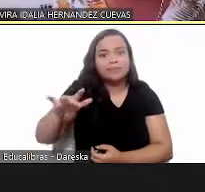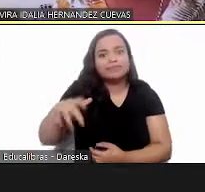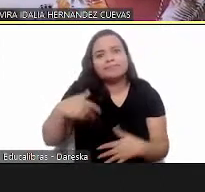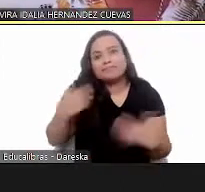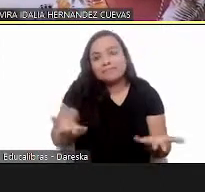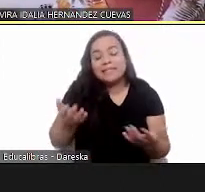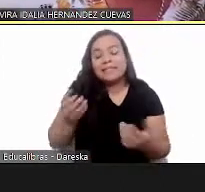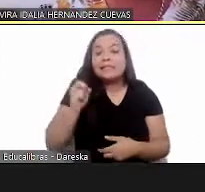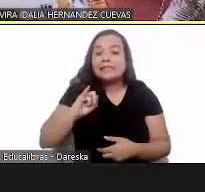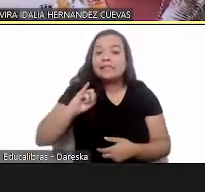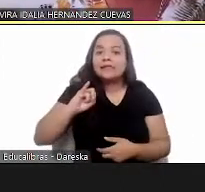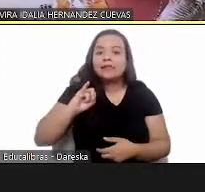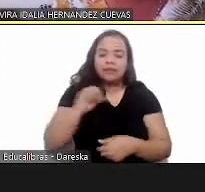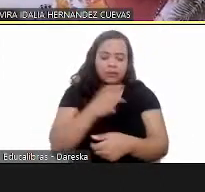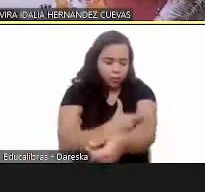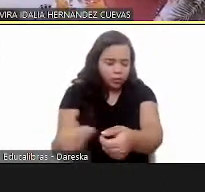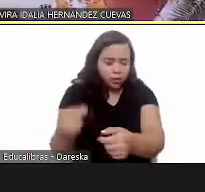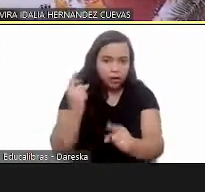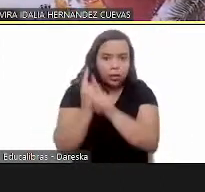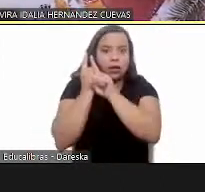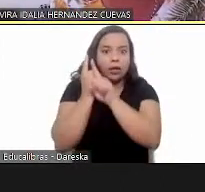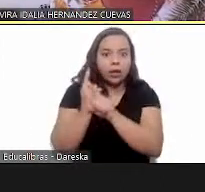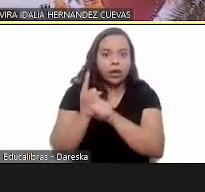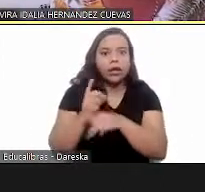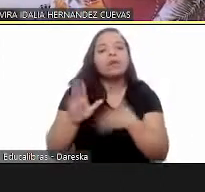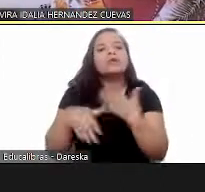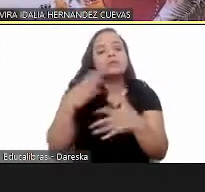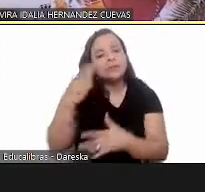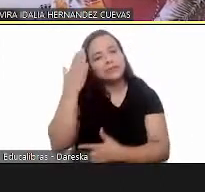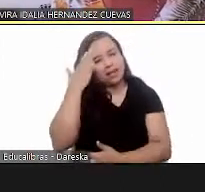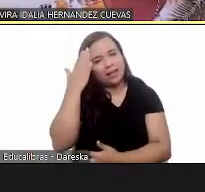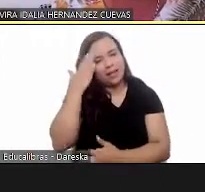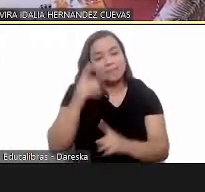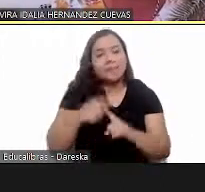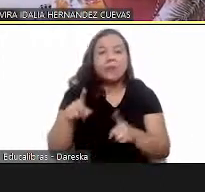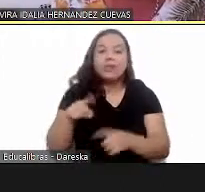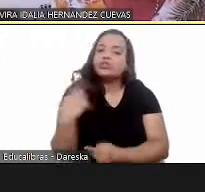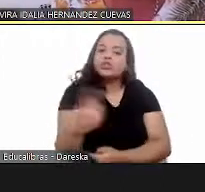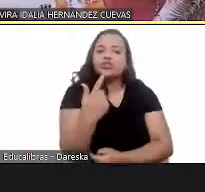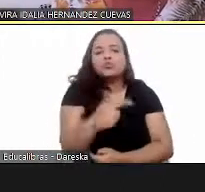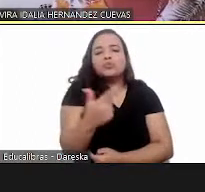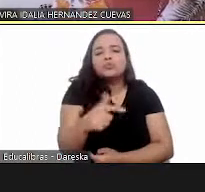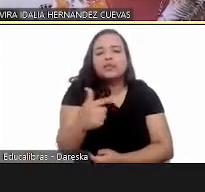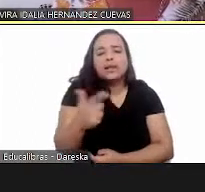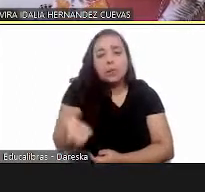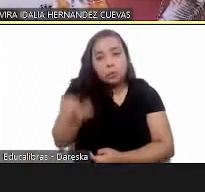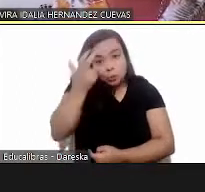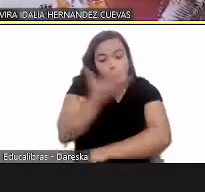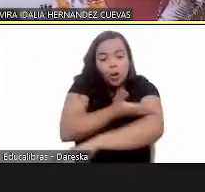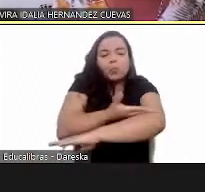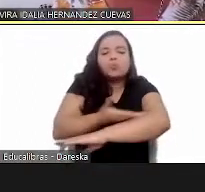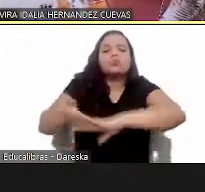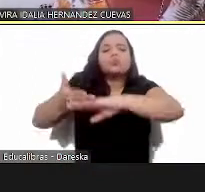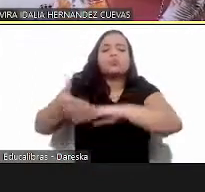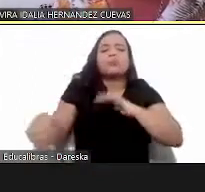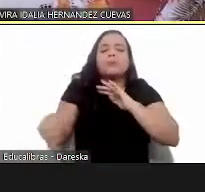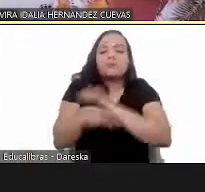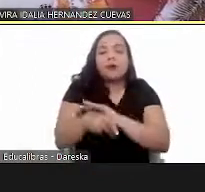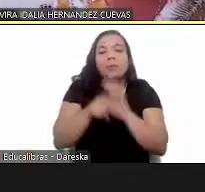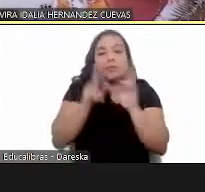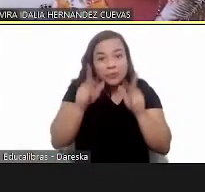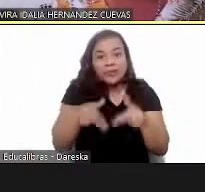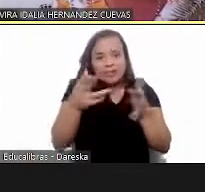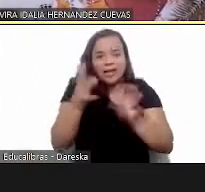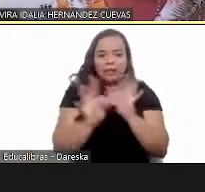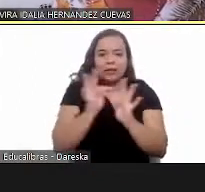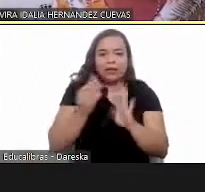test as is happening we realize we discover but since we don't have a culture of blood donation and we only donate